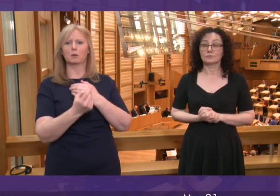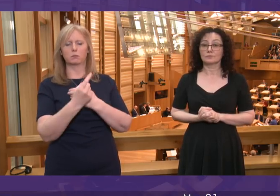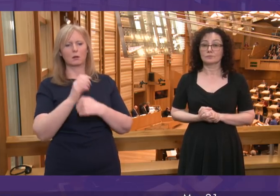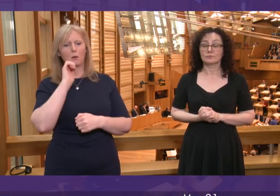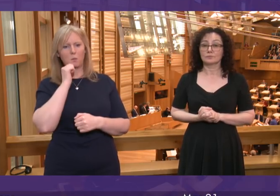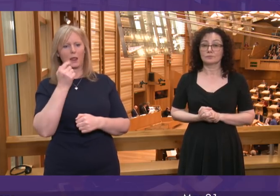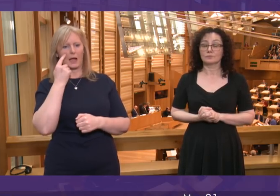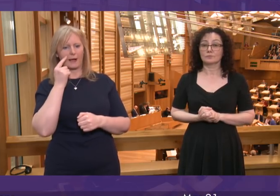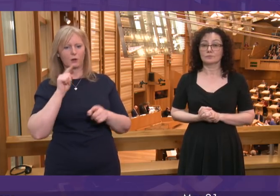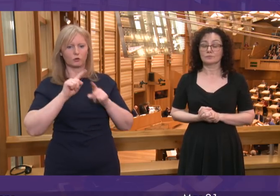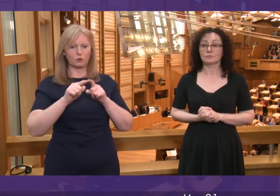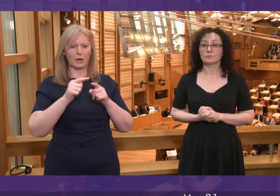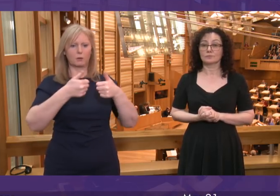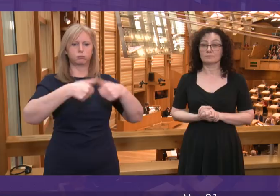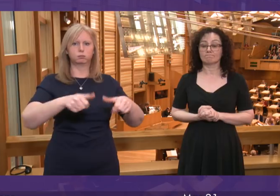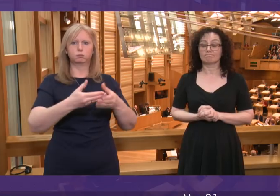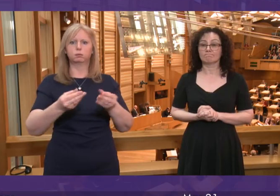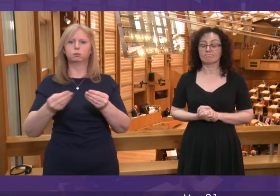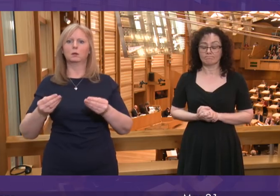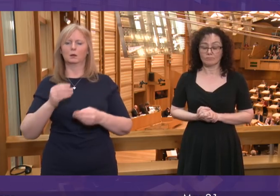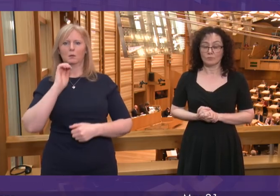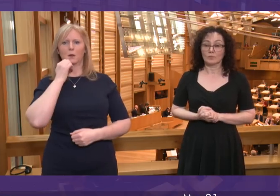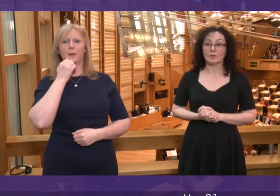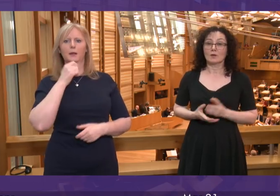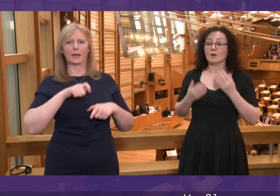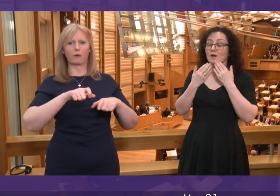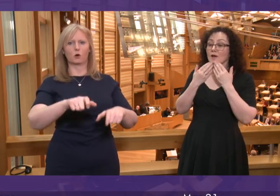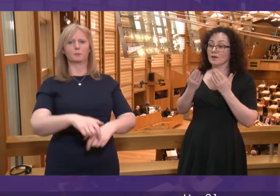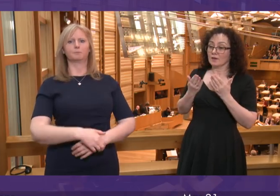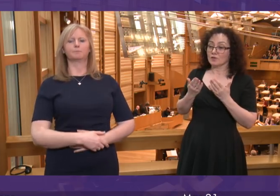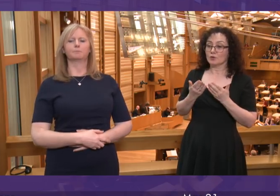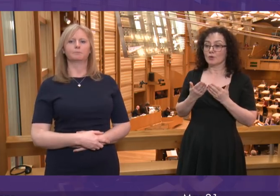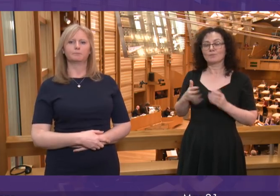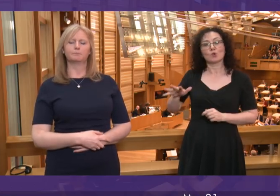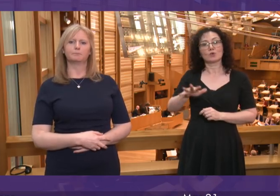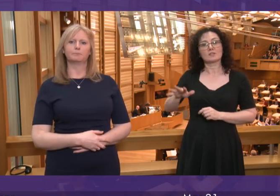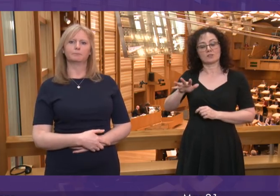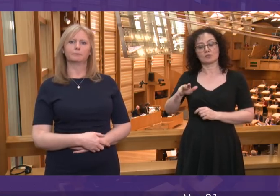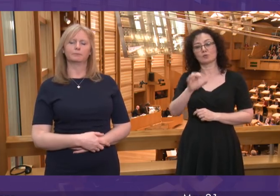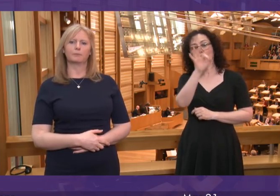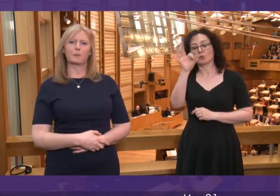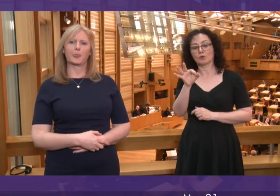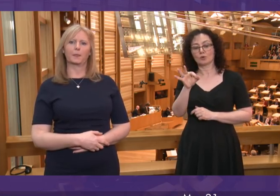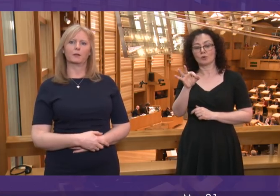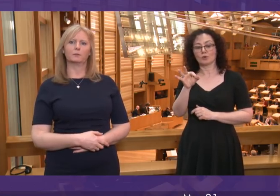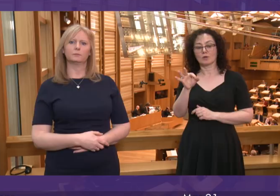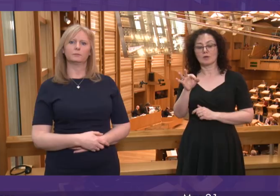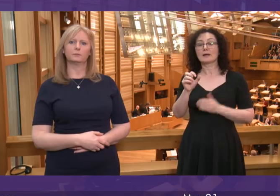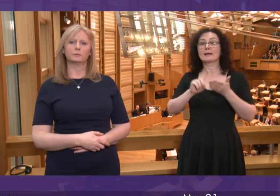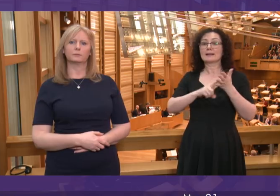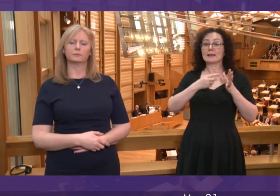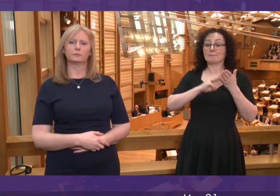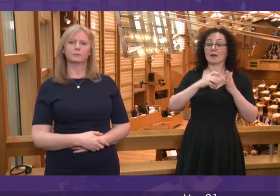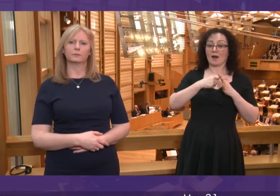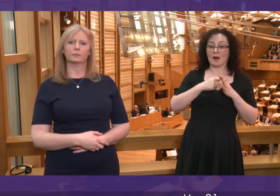we will continue to do exactly that. Thank you. turn to some constituency supplementaries. Liam Kerr to be followed by